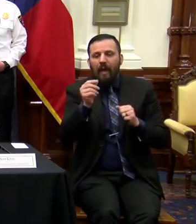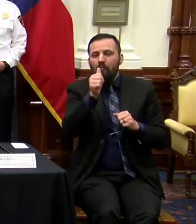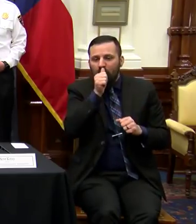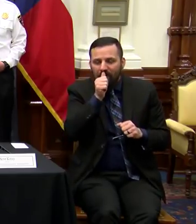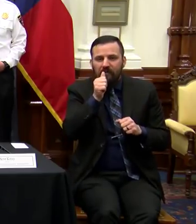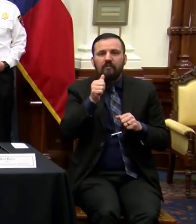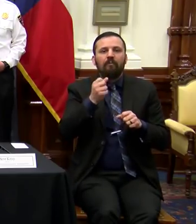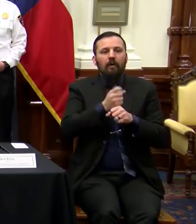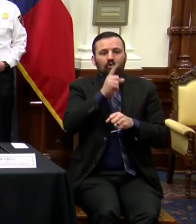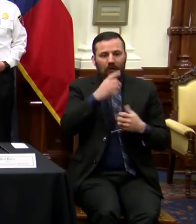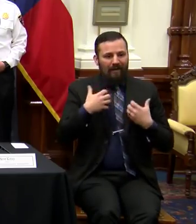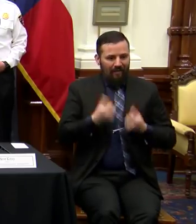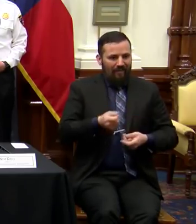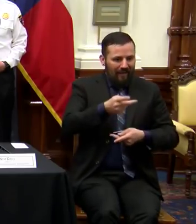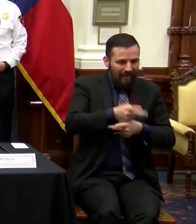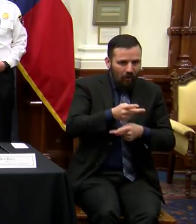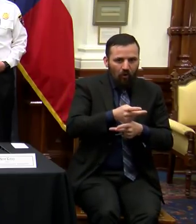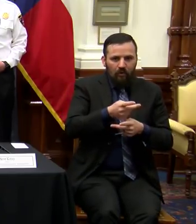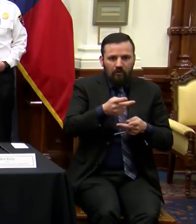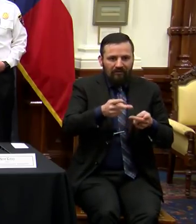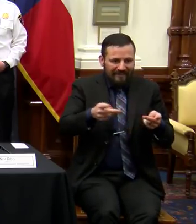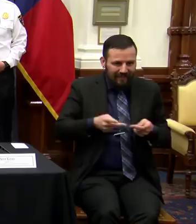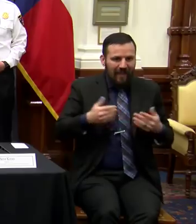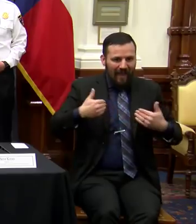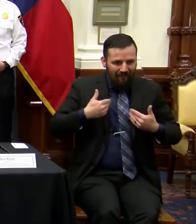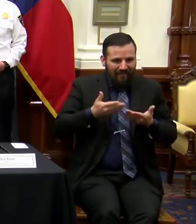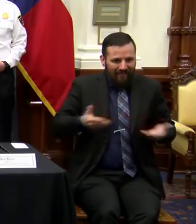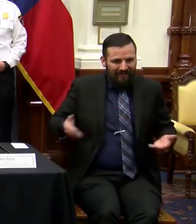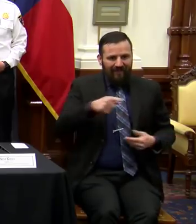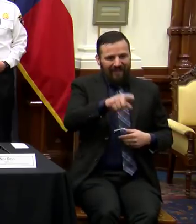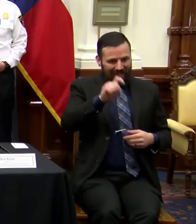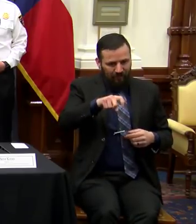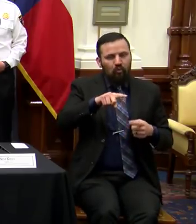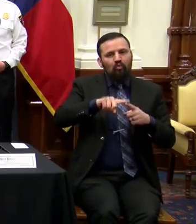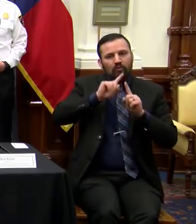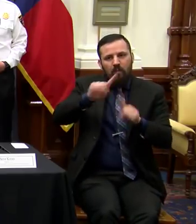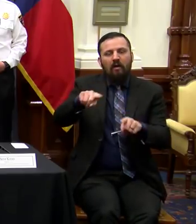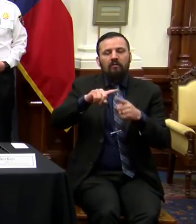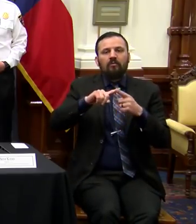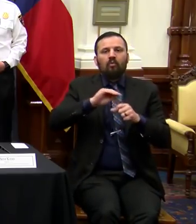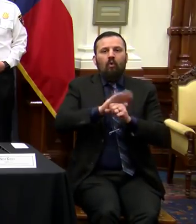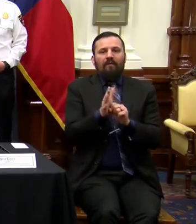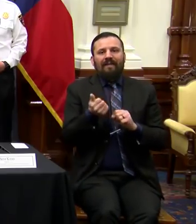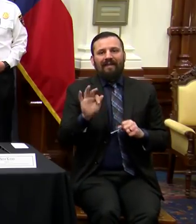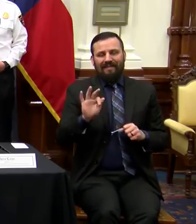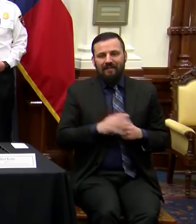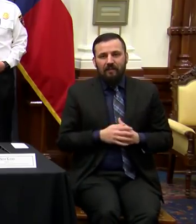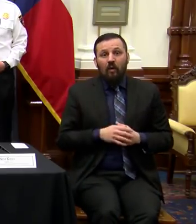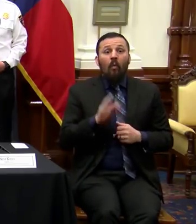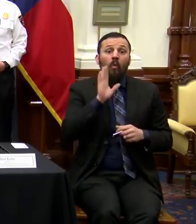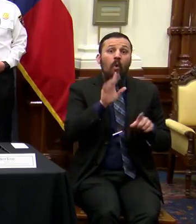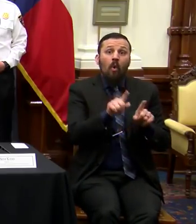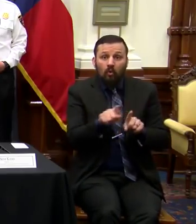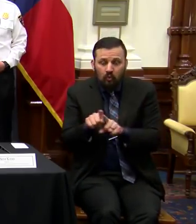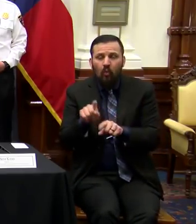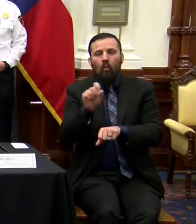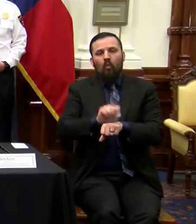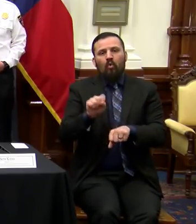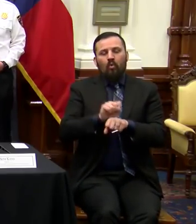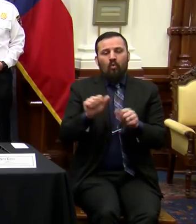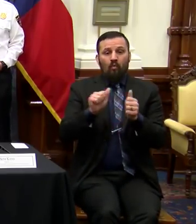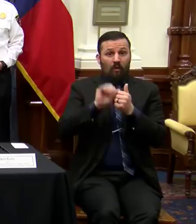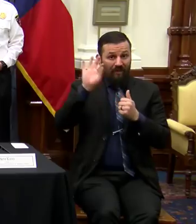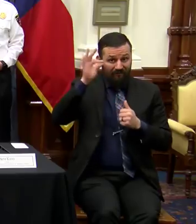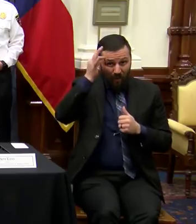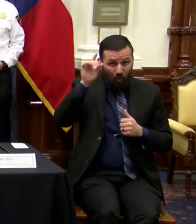facilities have the supplies and resources they need to respond to COVID-19. They will also work with